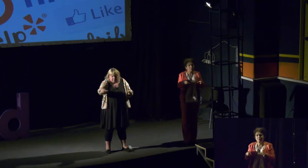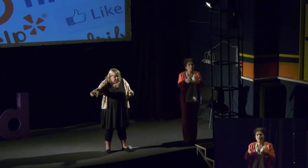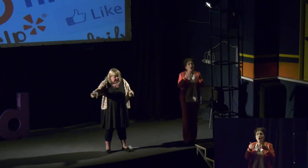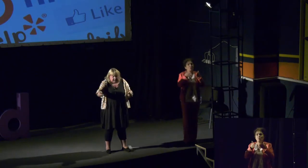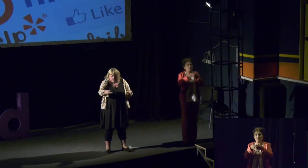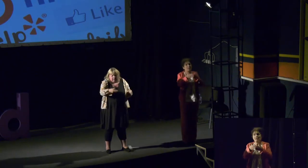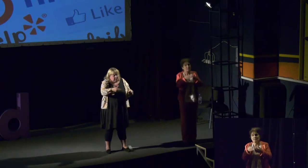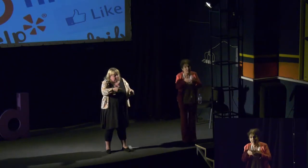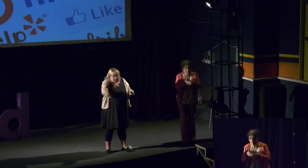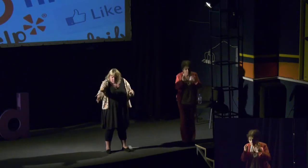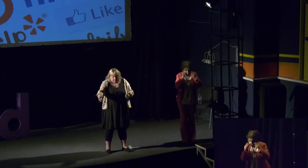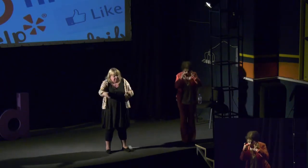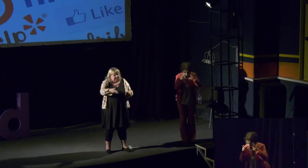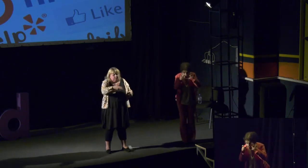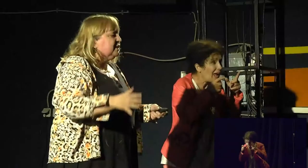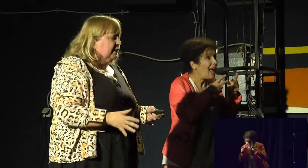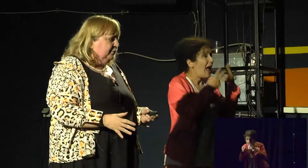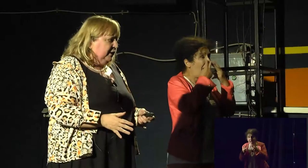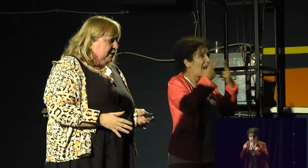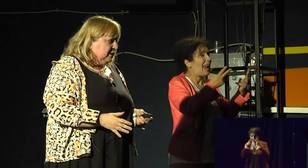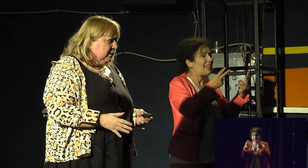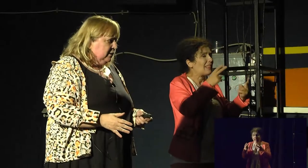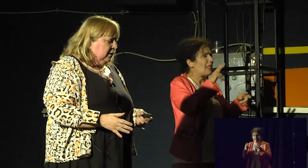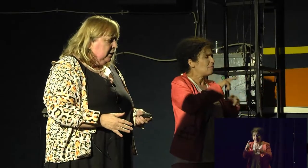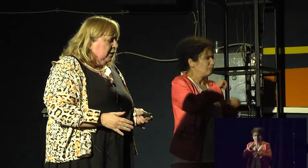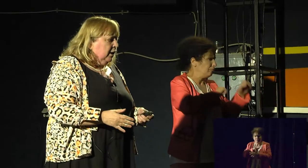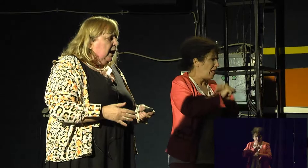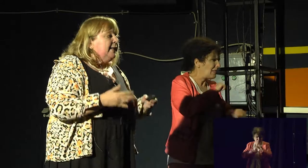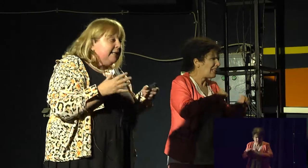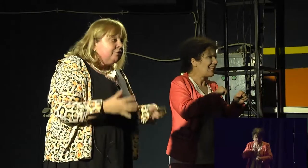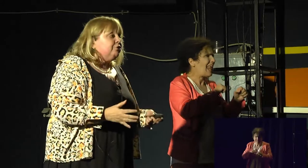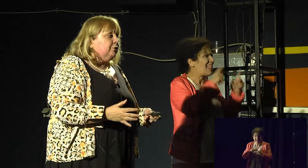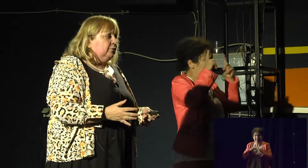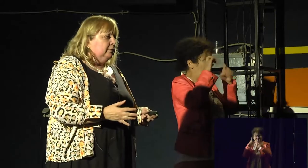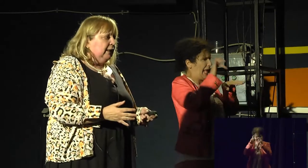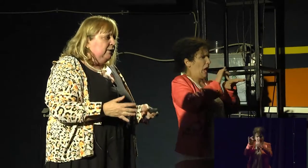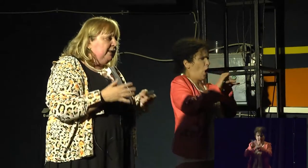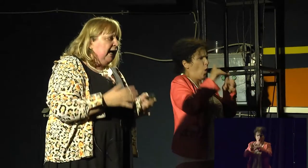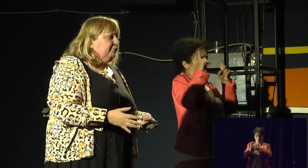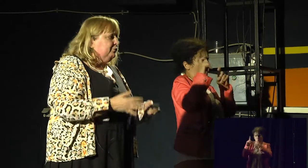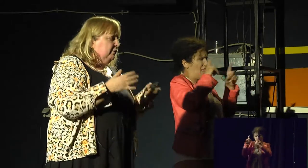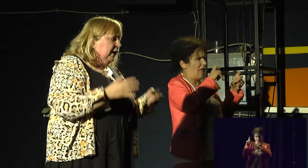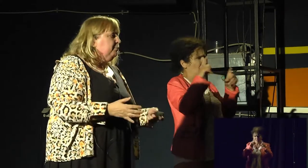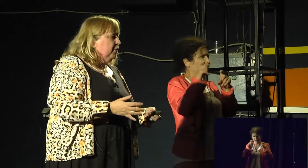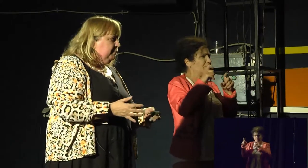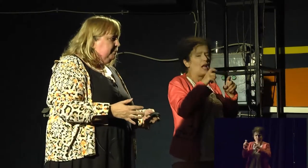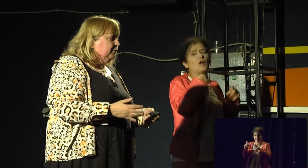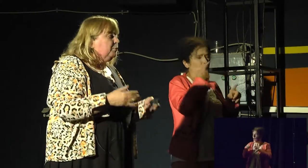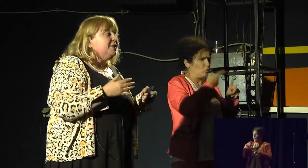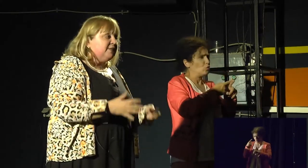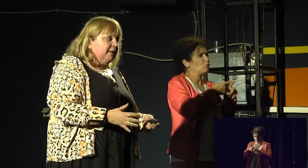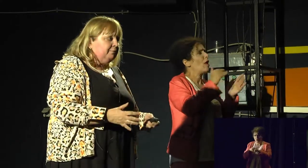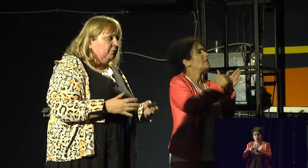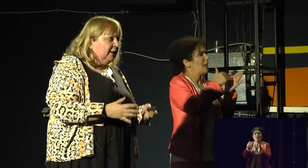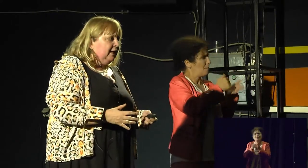Sexting, bullying, pornography, all these kind of things. And that's true. And we have to help young